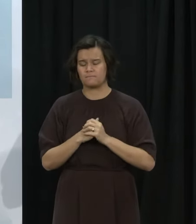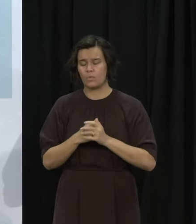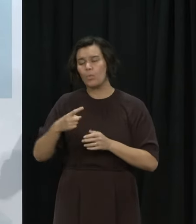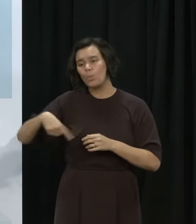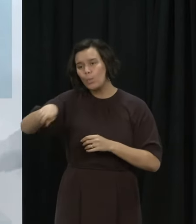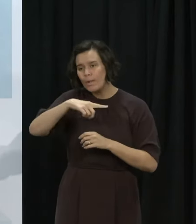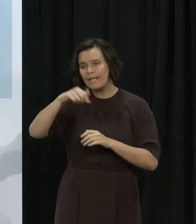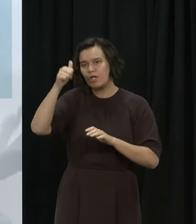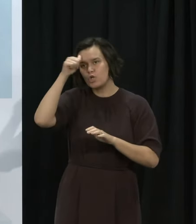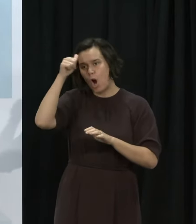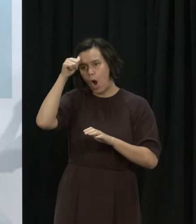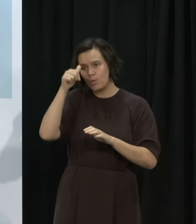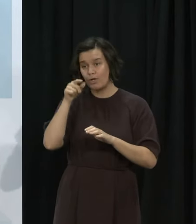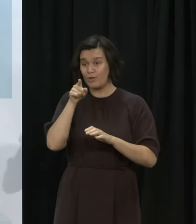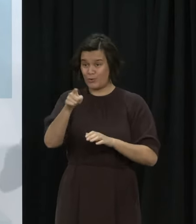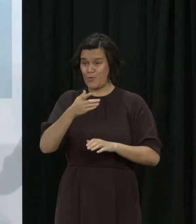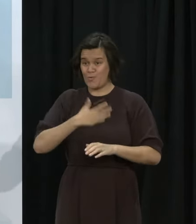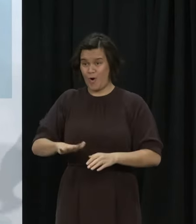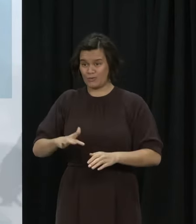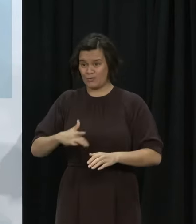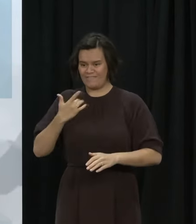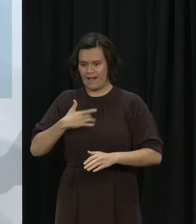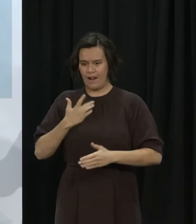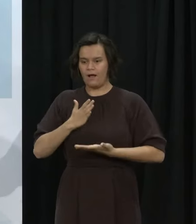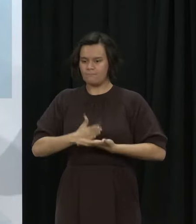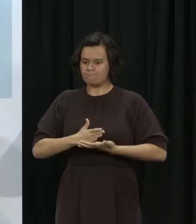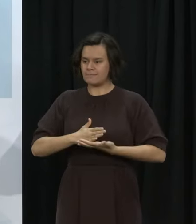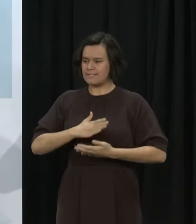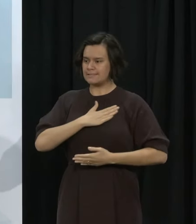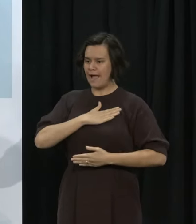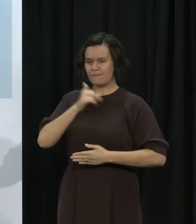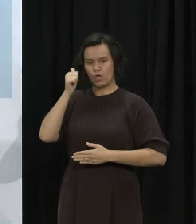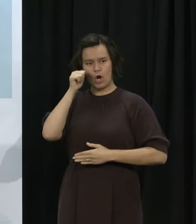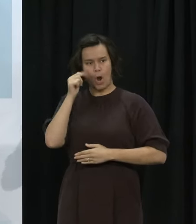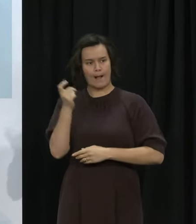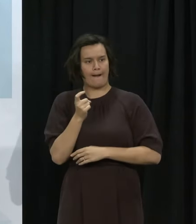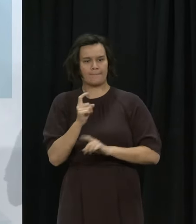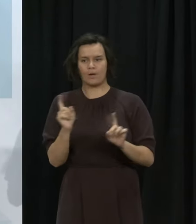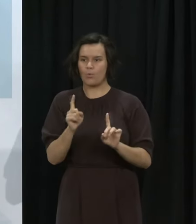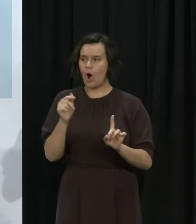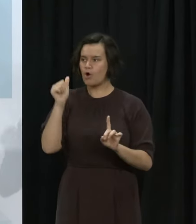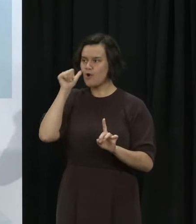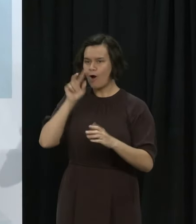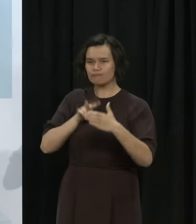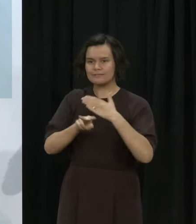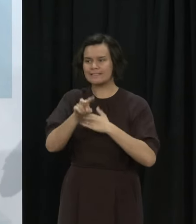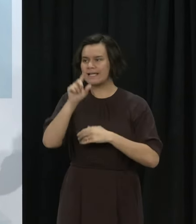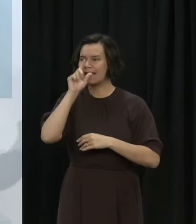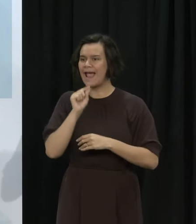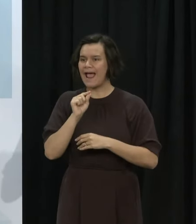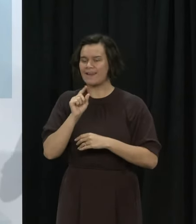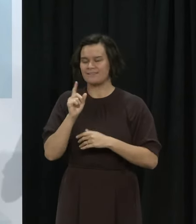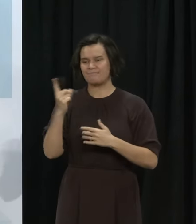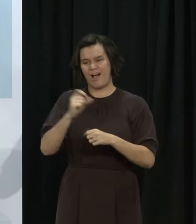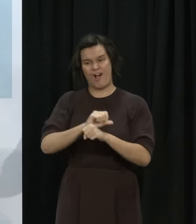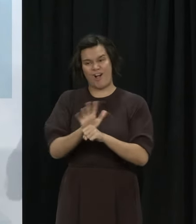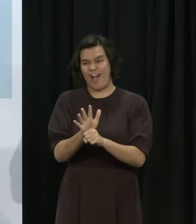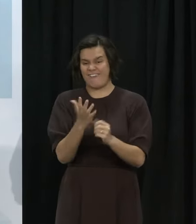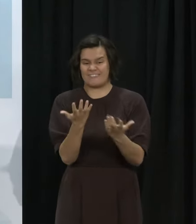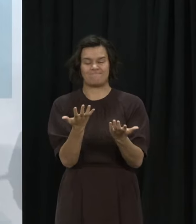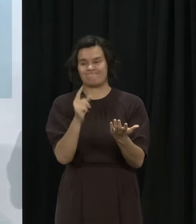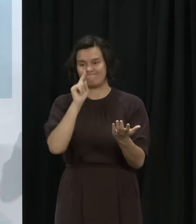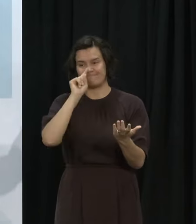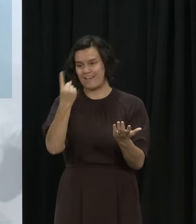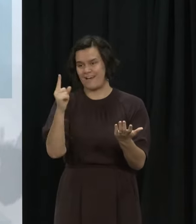certainty, certainty has been a rare commodity for the whole globe through the entirety of this pandemic. What I can say with